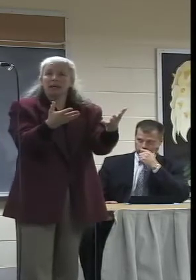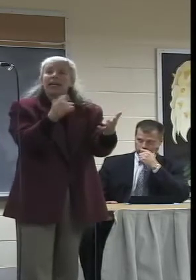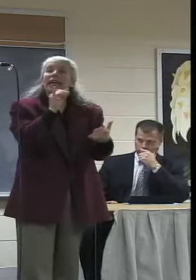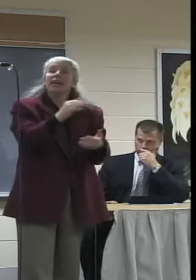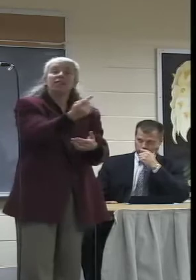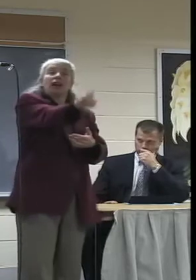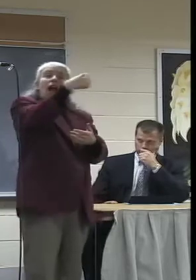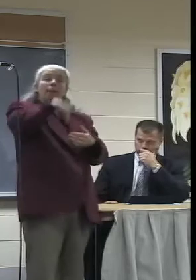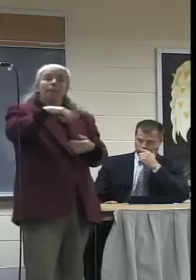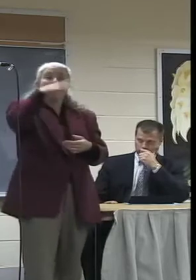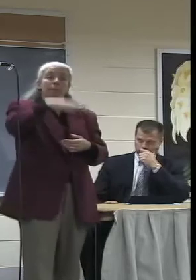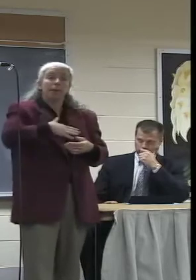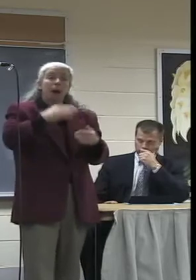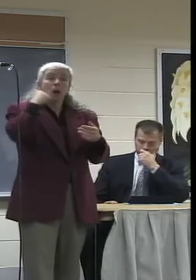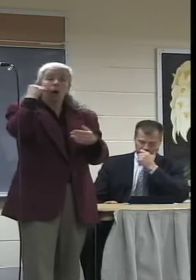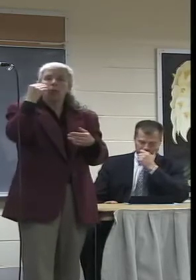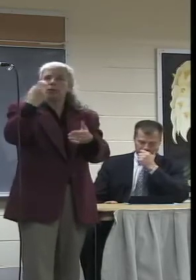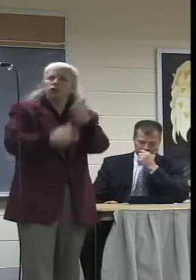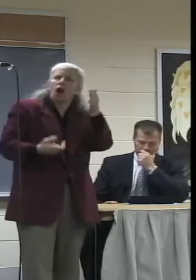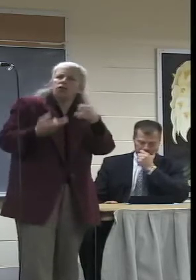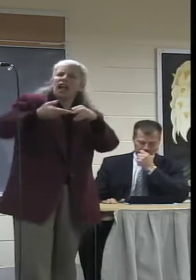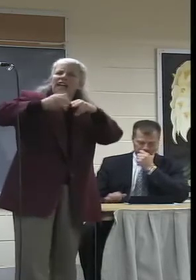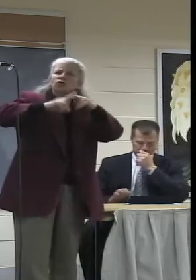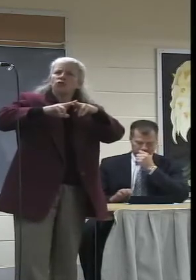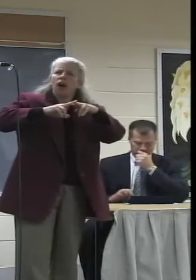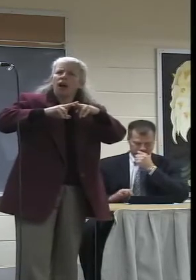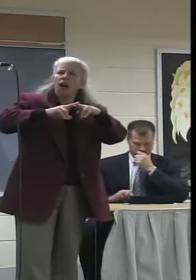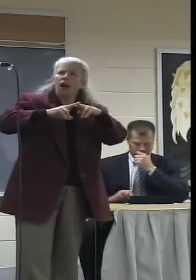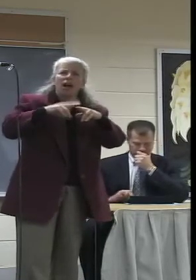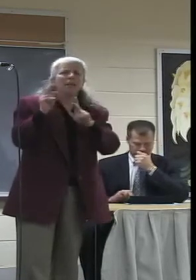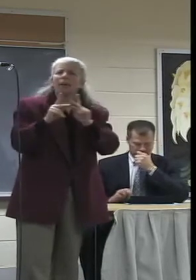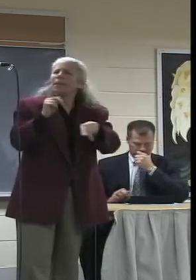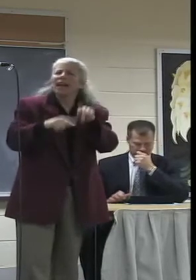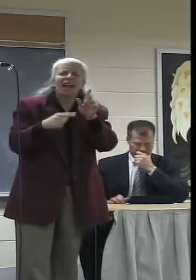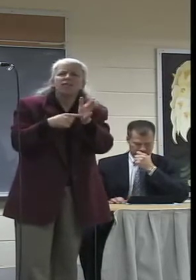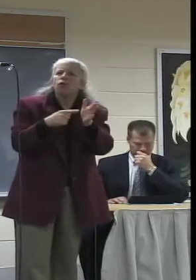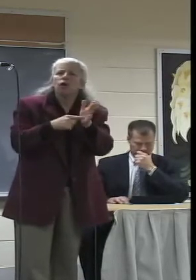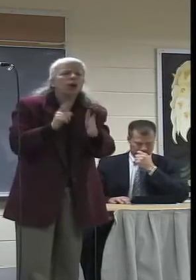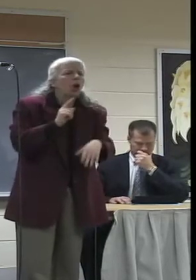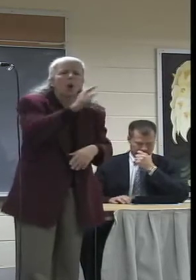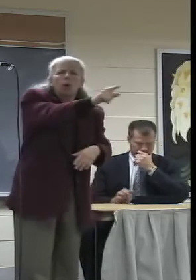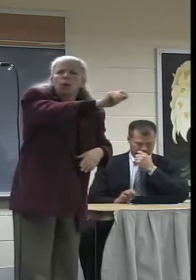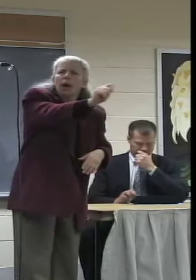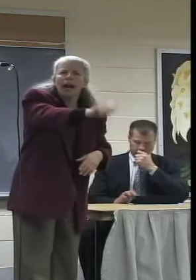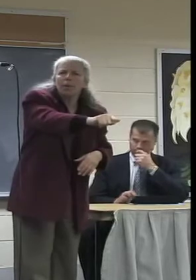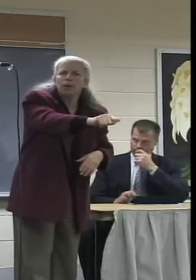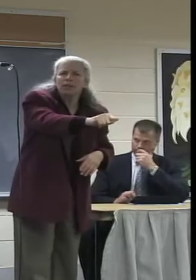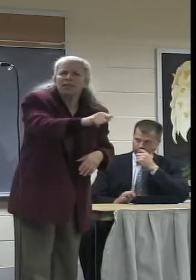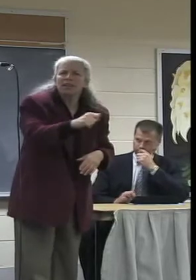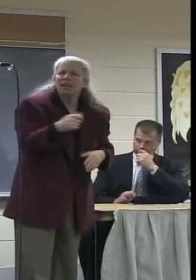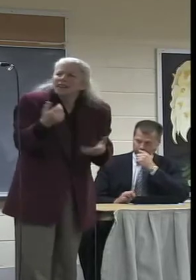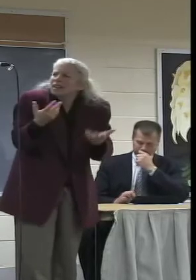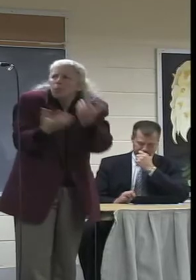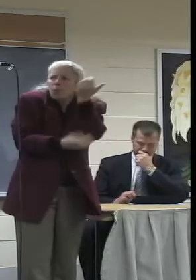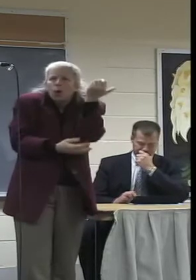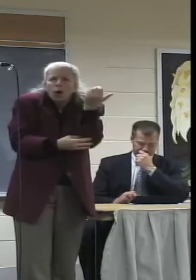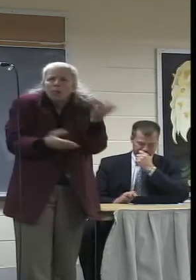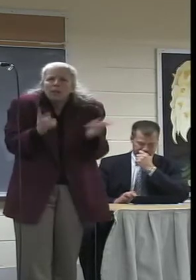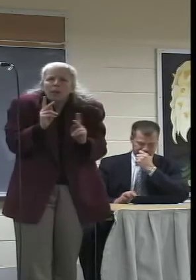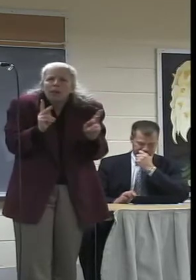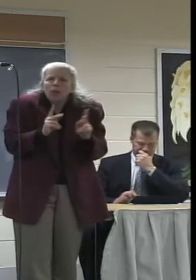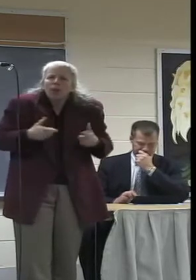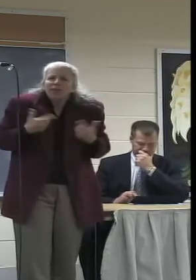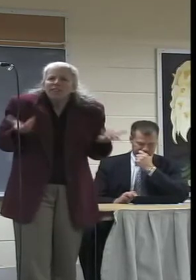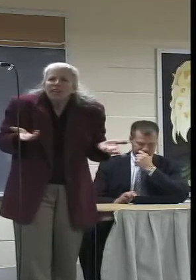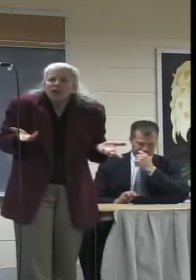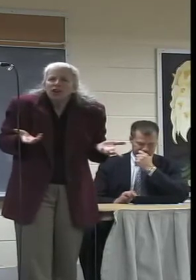with it. I have people who cannot afford to travel like that. So I'm really hoping that you look at